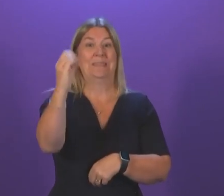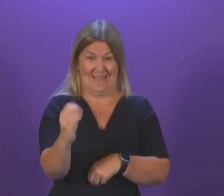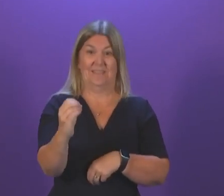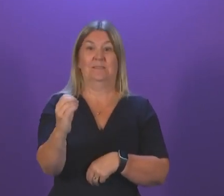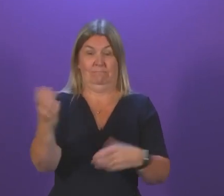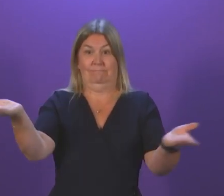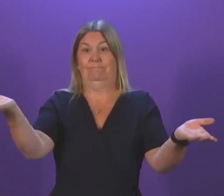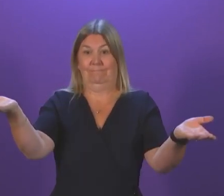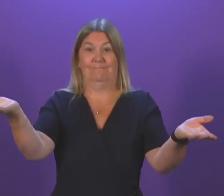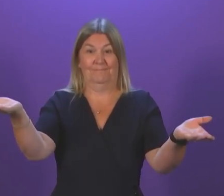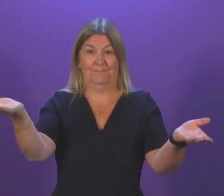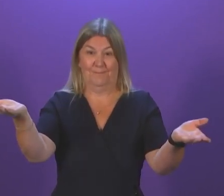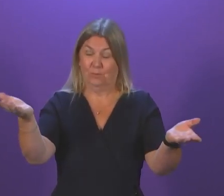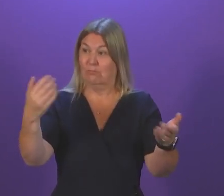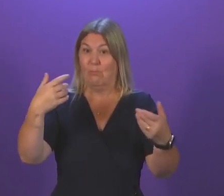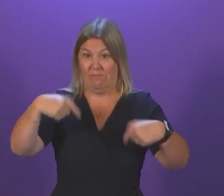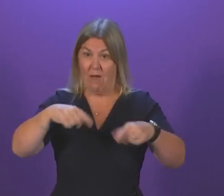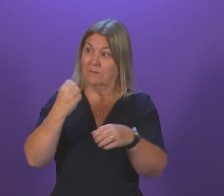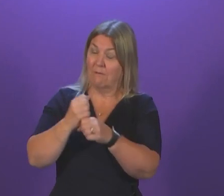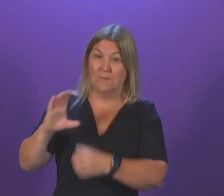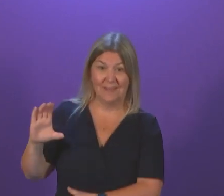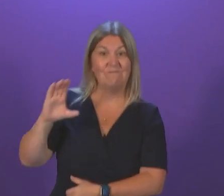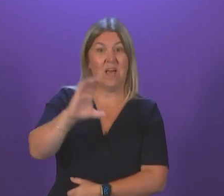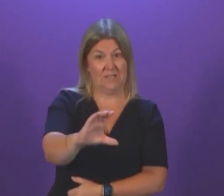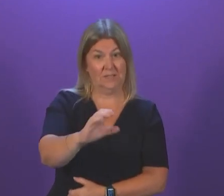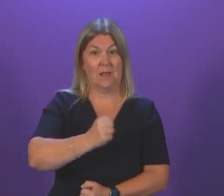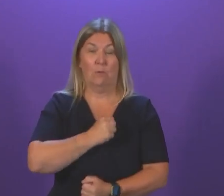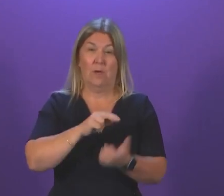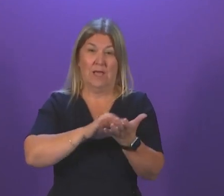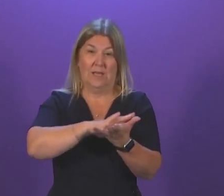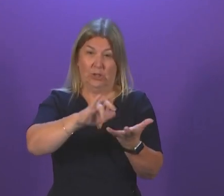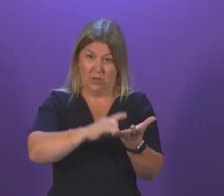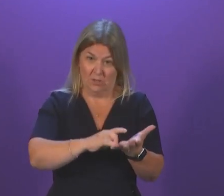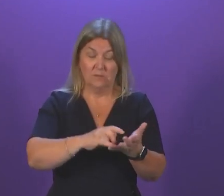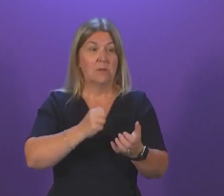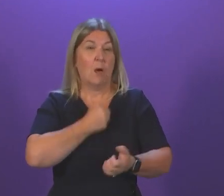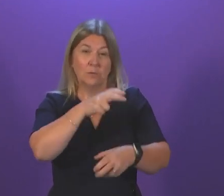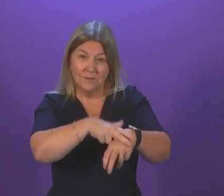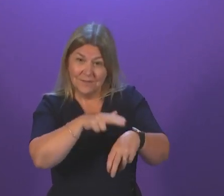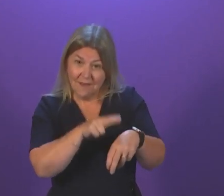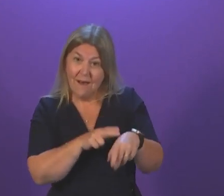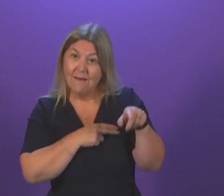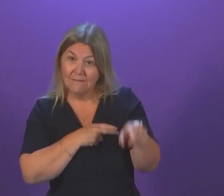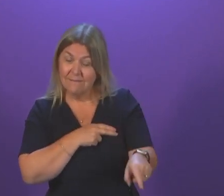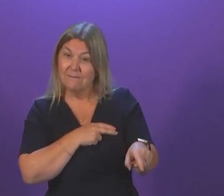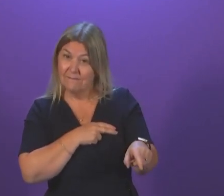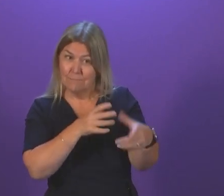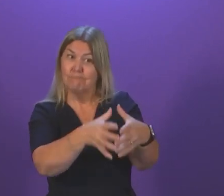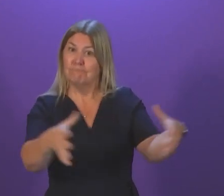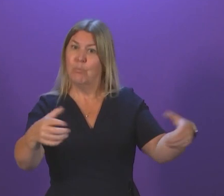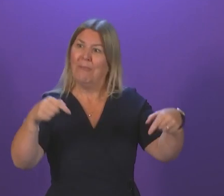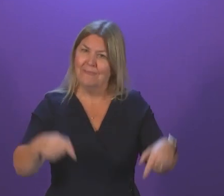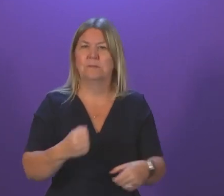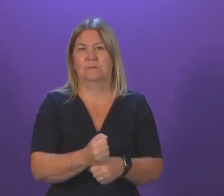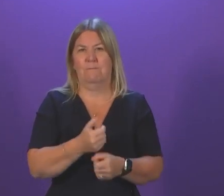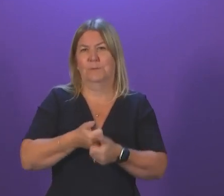So that's the investment in our National Health Service and in the workforce of our National Health Service that this government